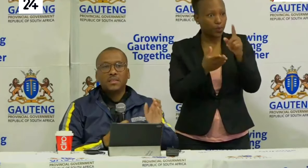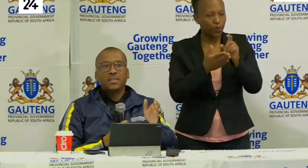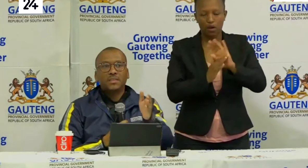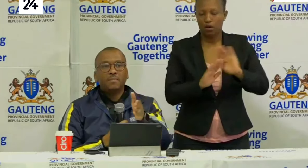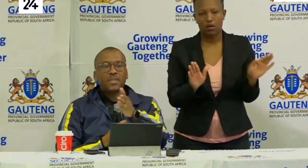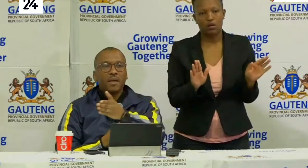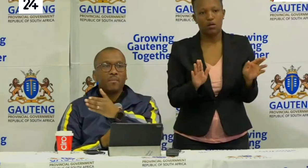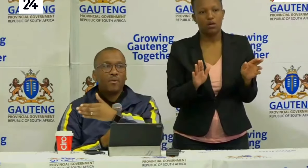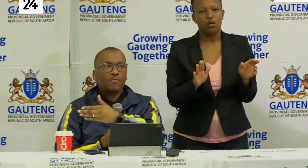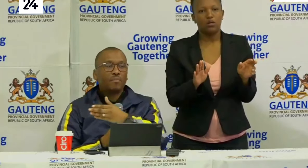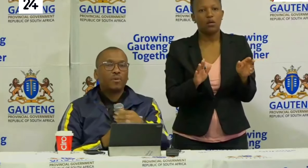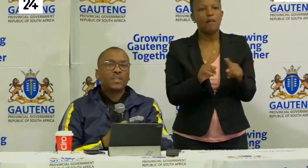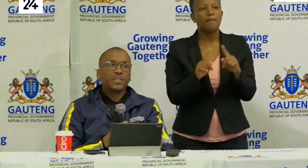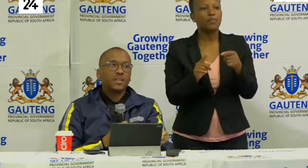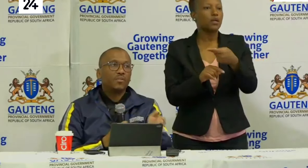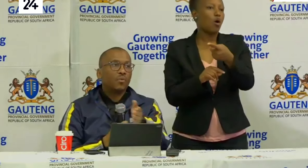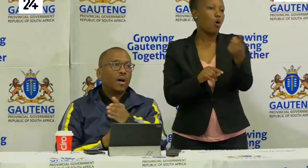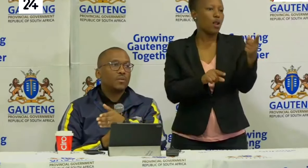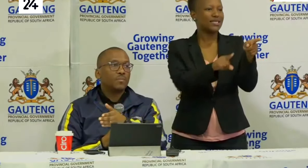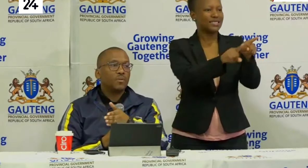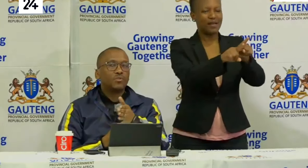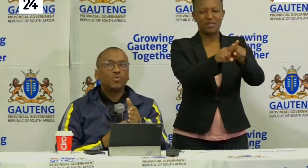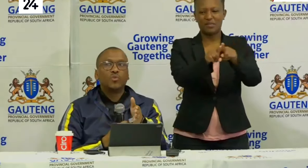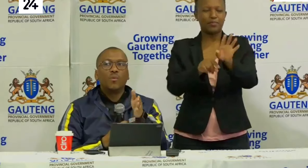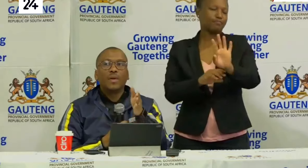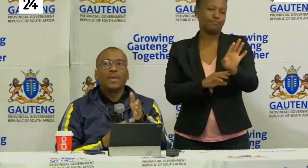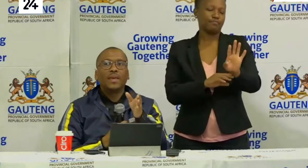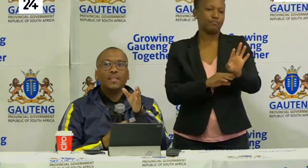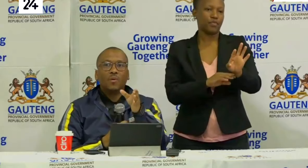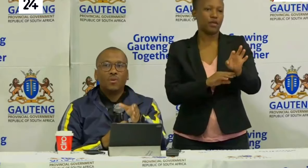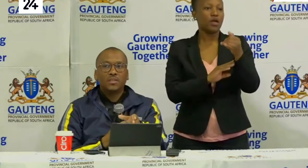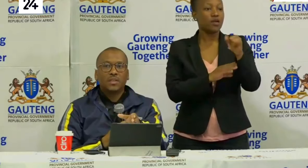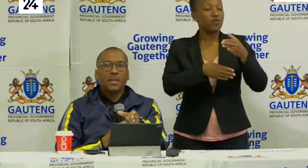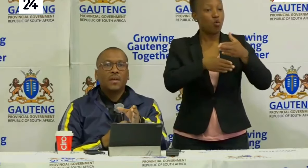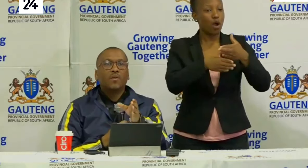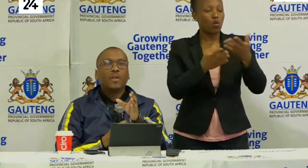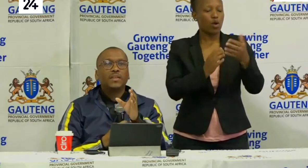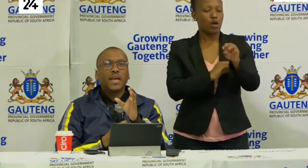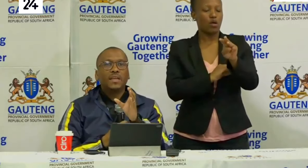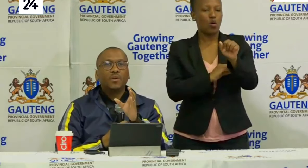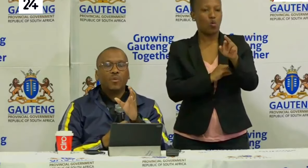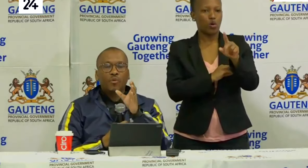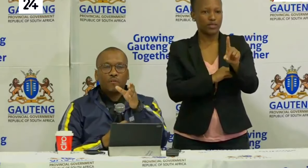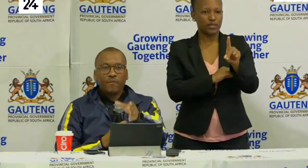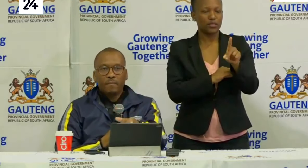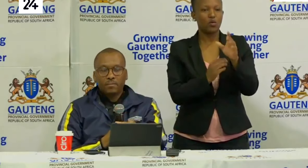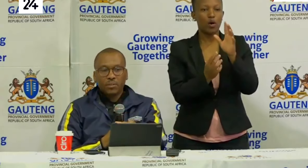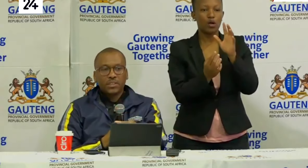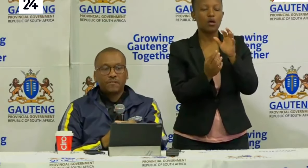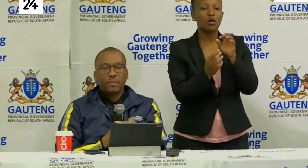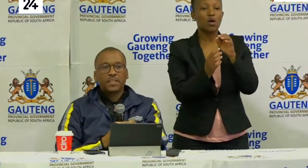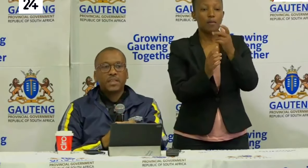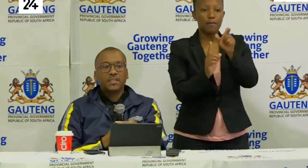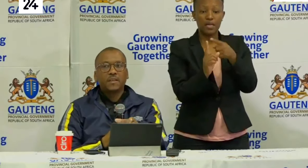the same type of protection throughout because those who are working in the wards interacting with confirmed